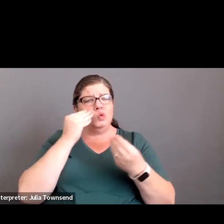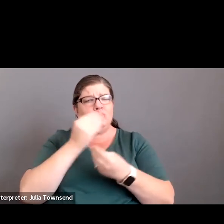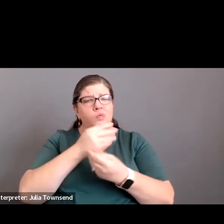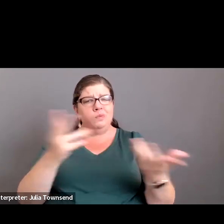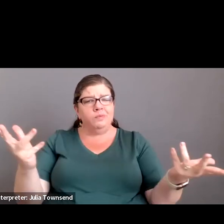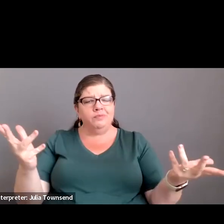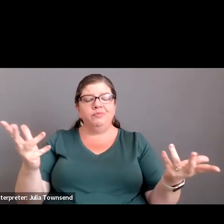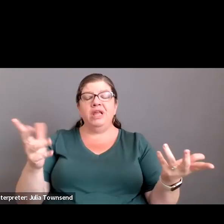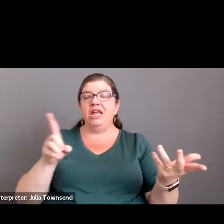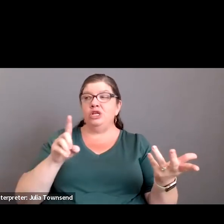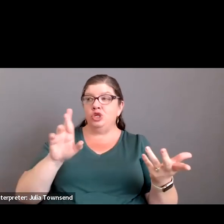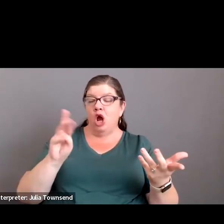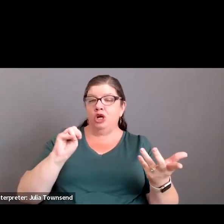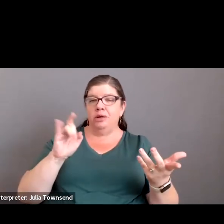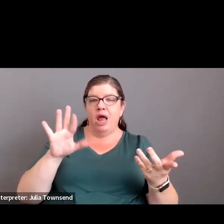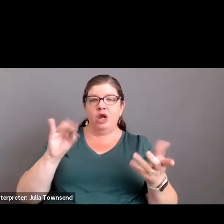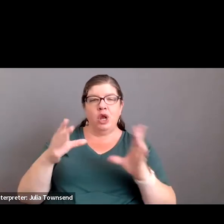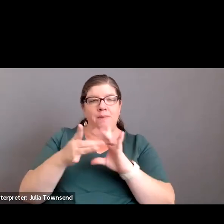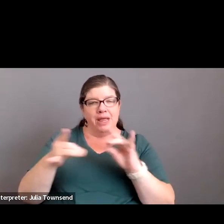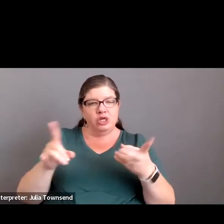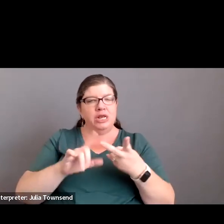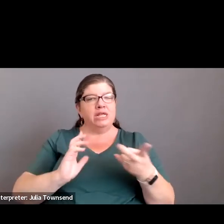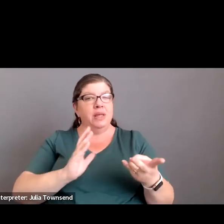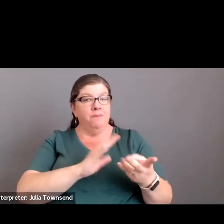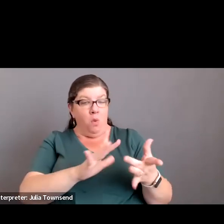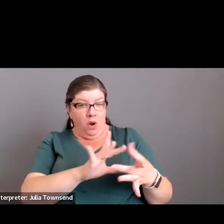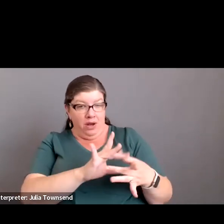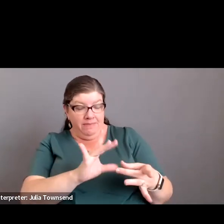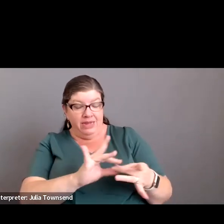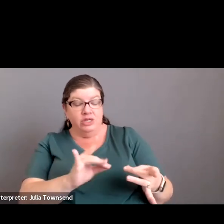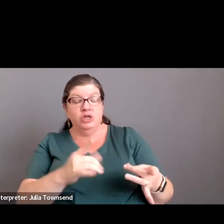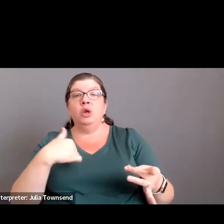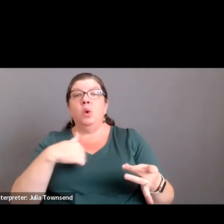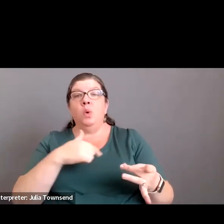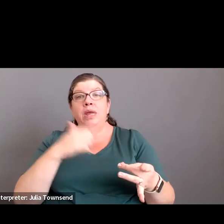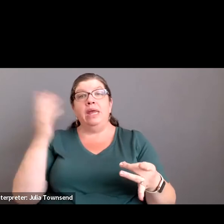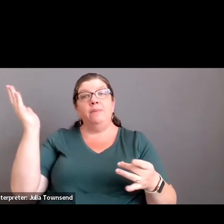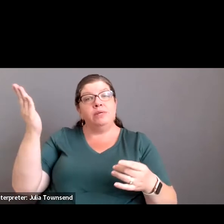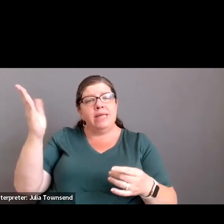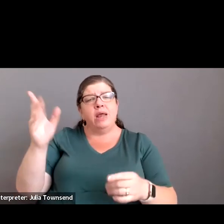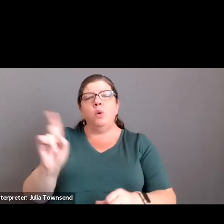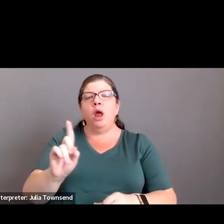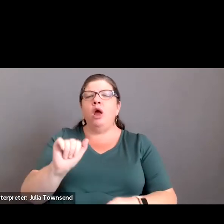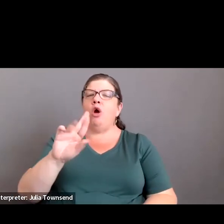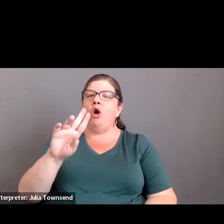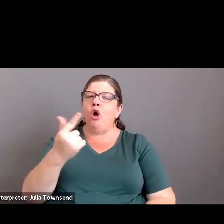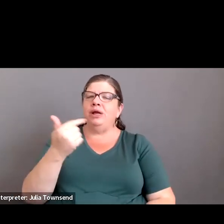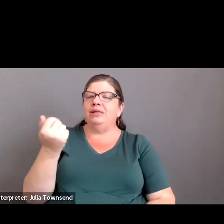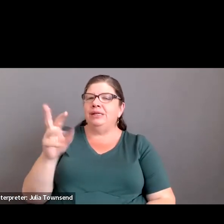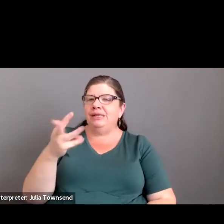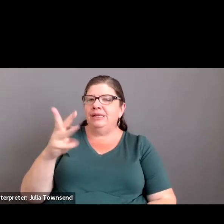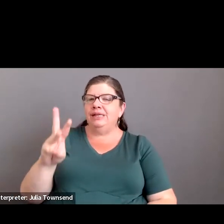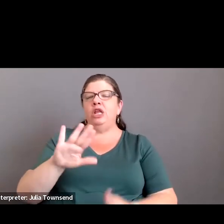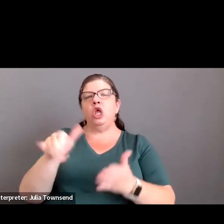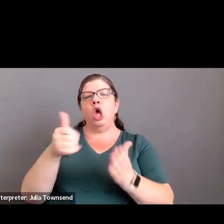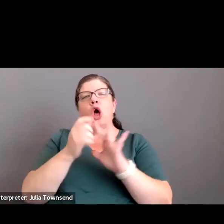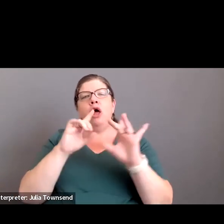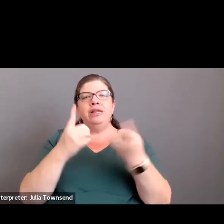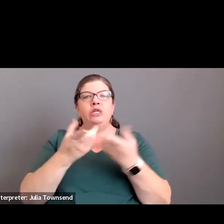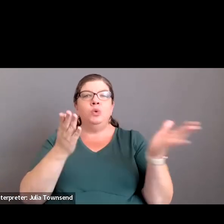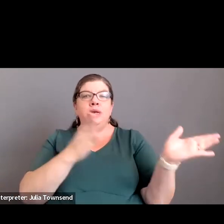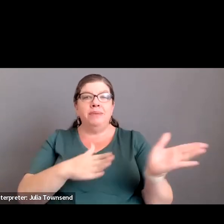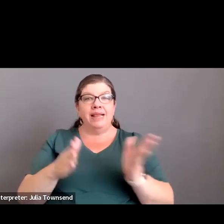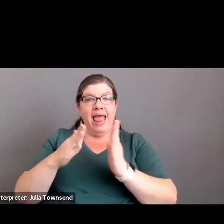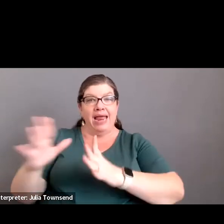as Dr. Maldonado mentioned and as the board members mentioned, we presented at the August 16th all district planning